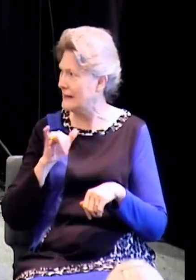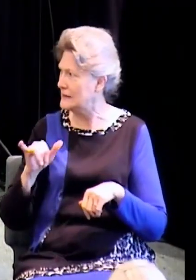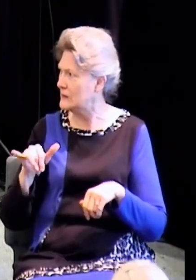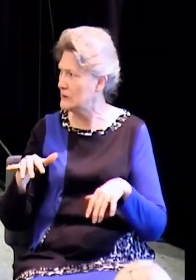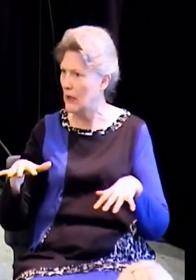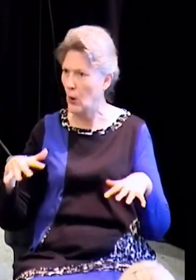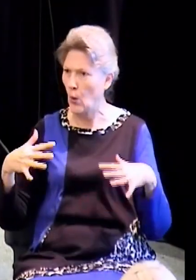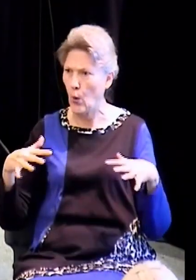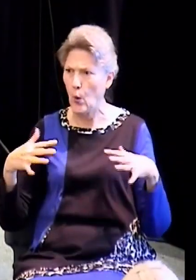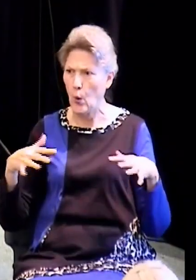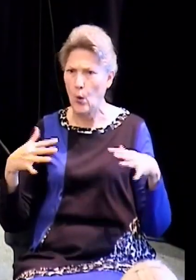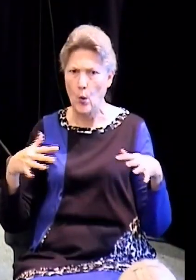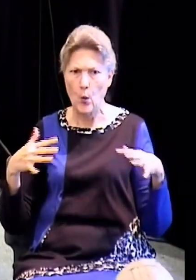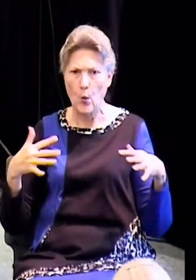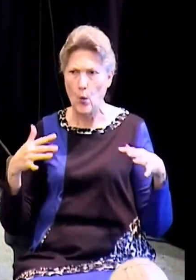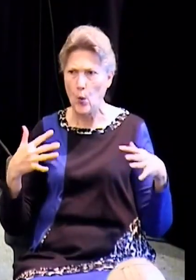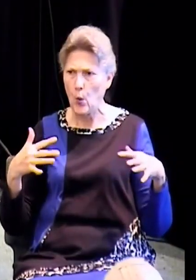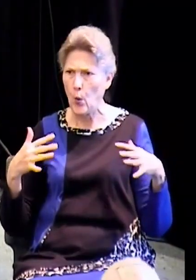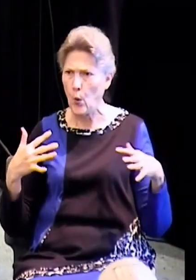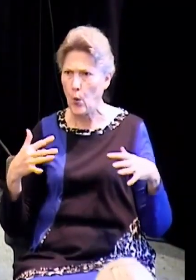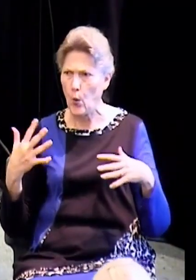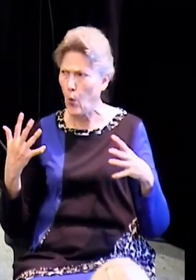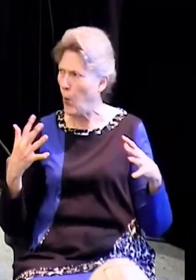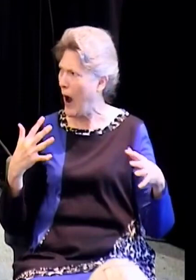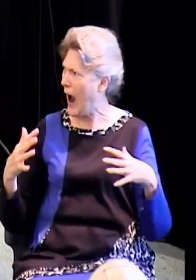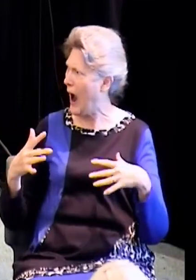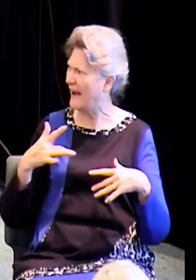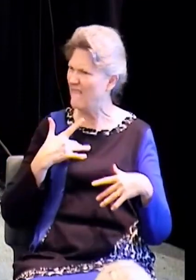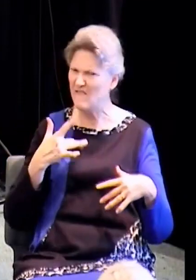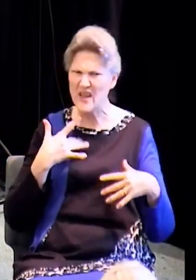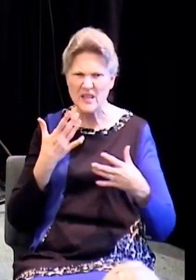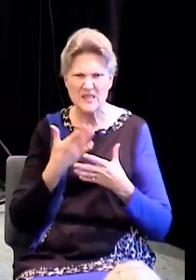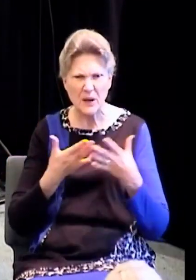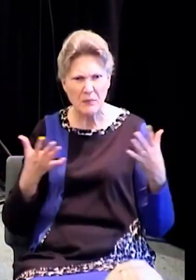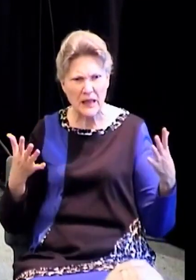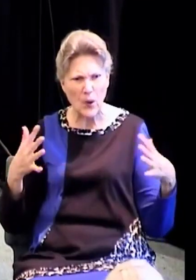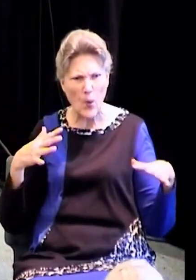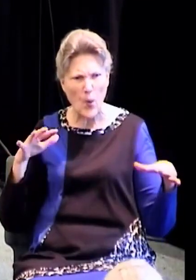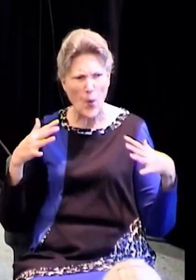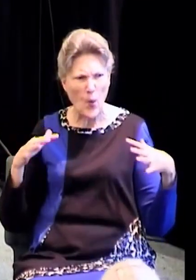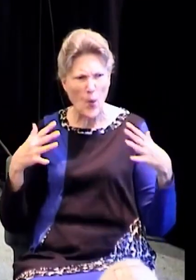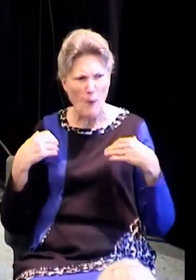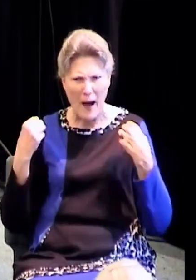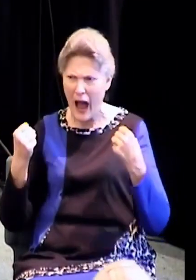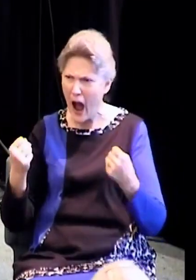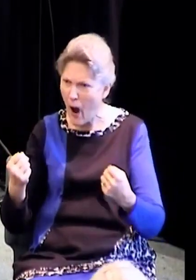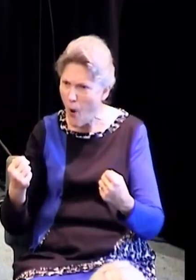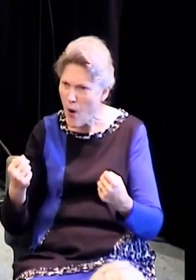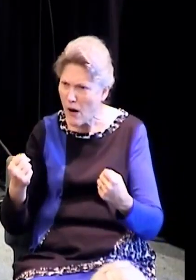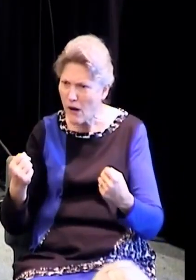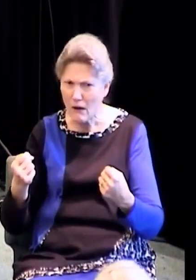I'm like, oh man, what, I could feel the power, the glory of God and